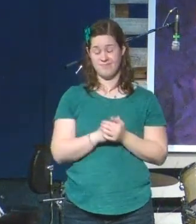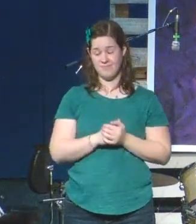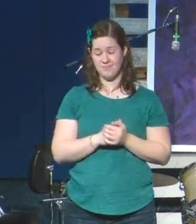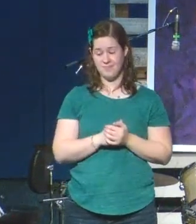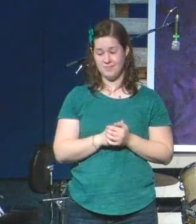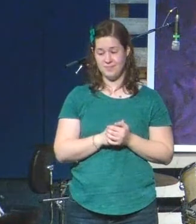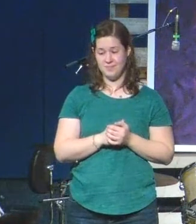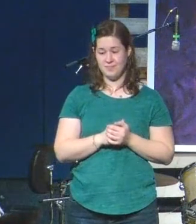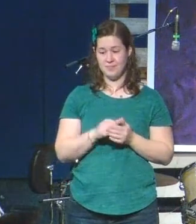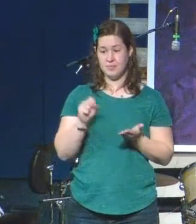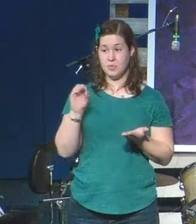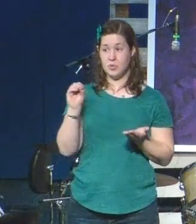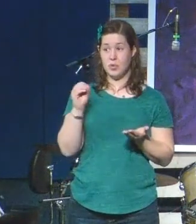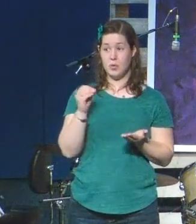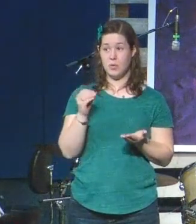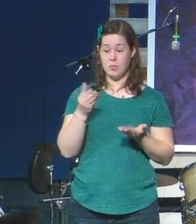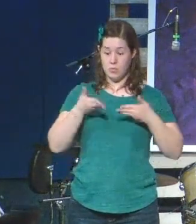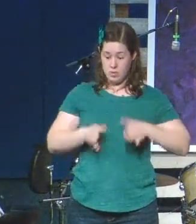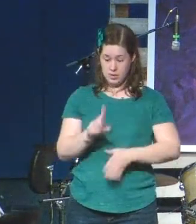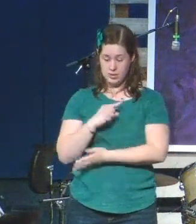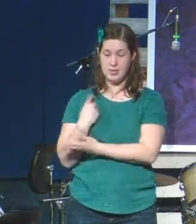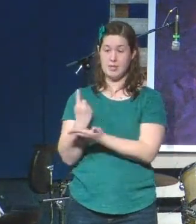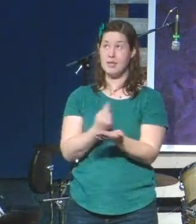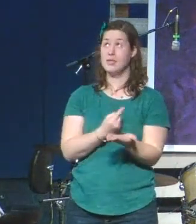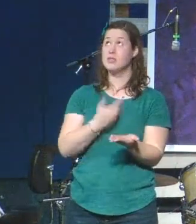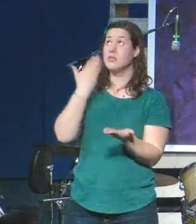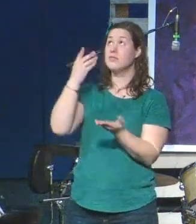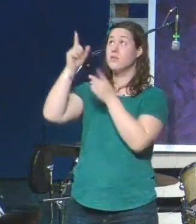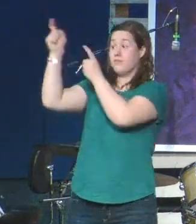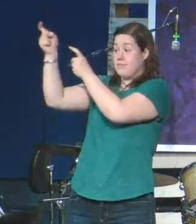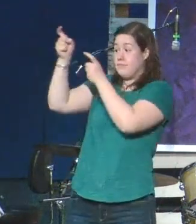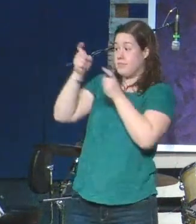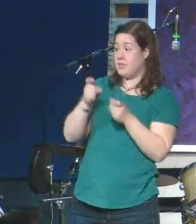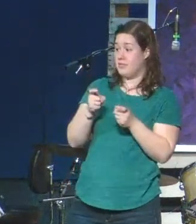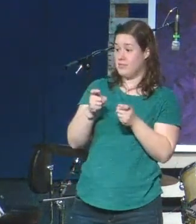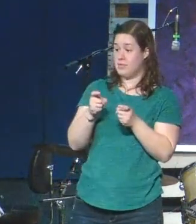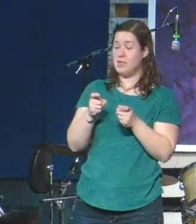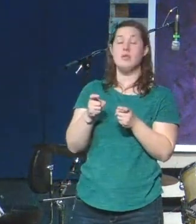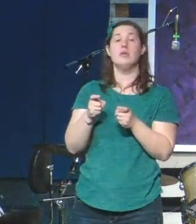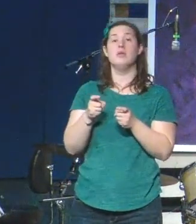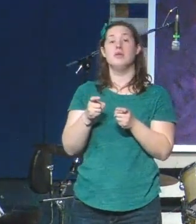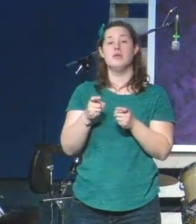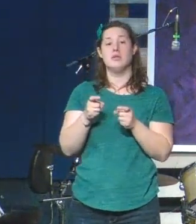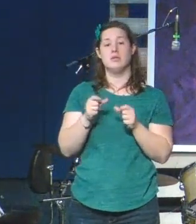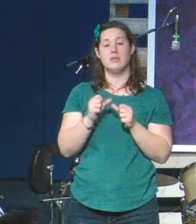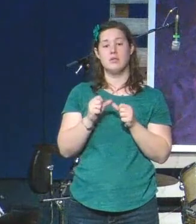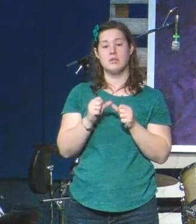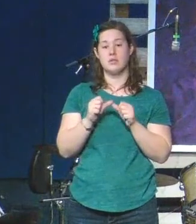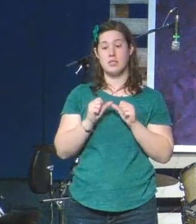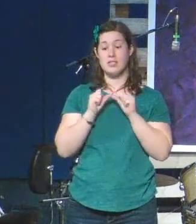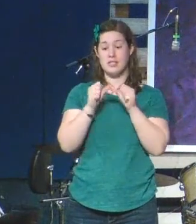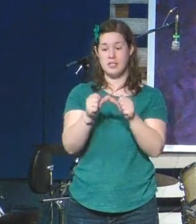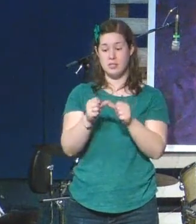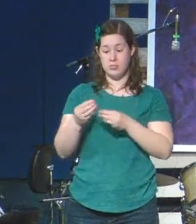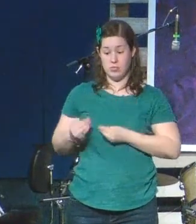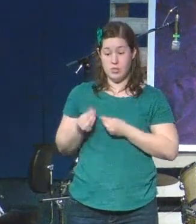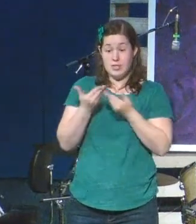And so may we, as you have gifted and abled us, may we continue to give of ourselves,